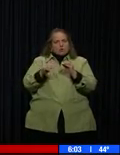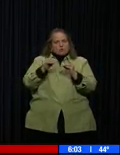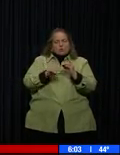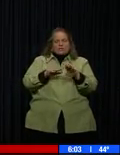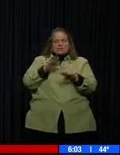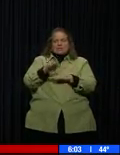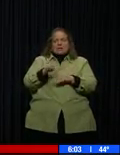or every other day. run! or Saying